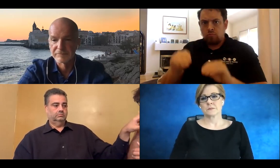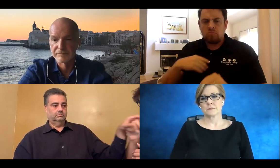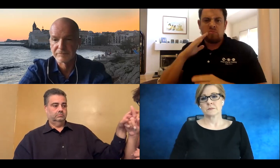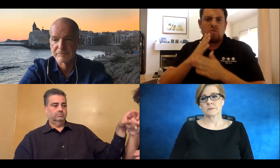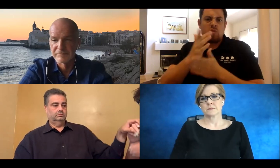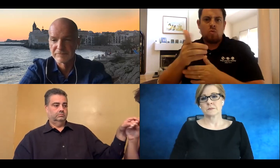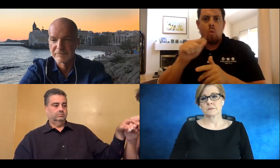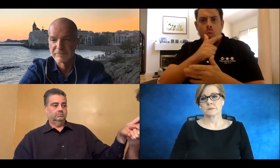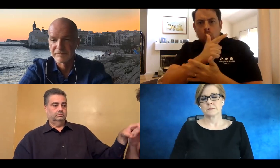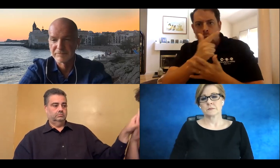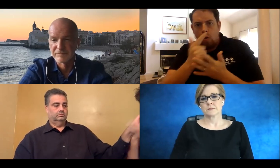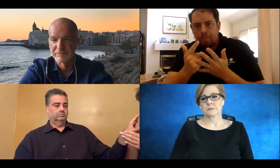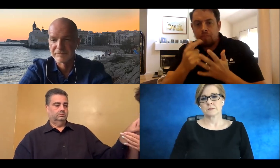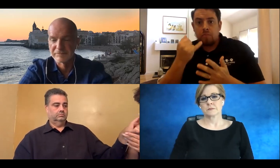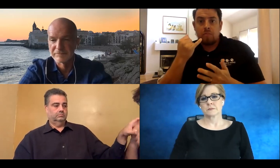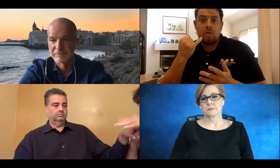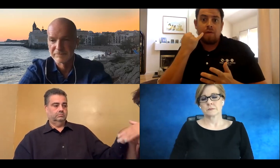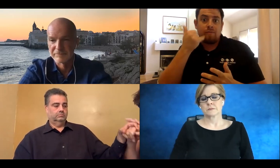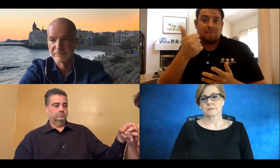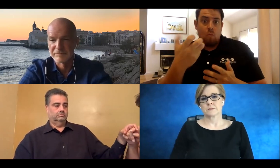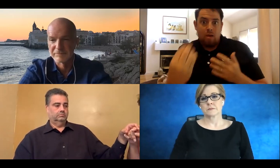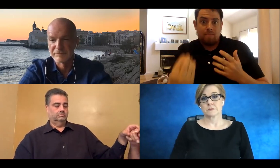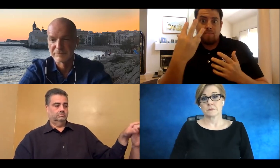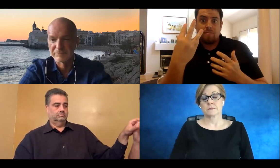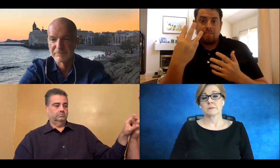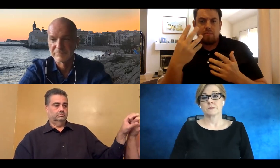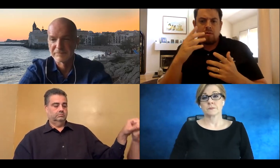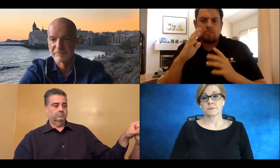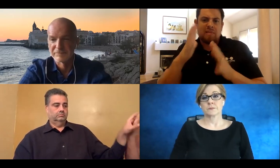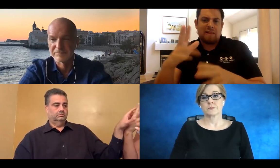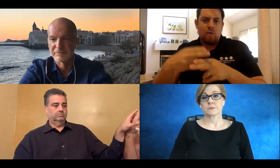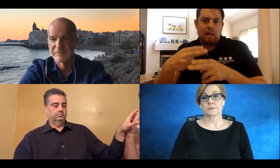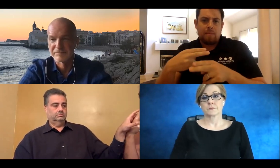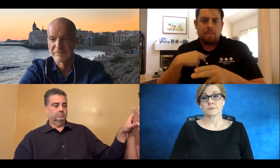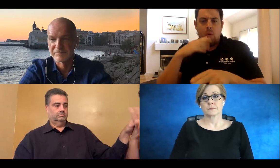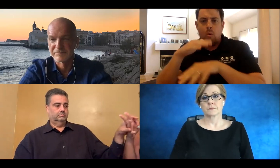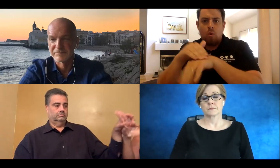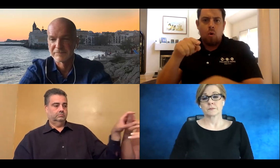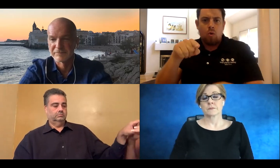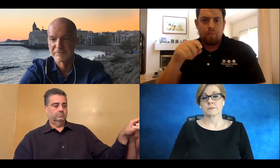So I'm going to go through the questions in chat. I'm going to go them in the order in which they were posted.